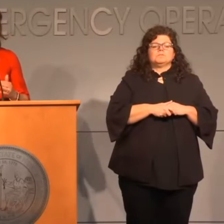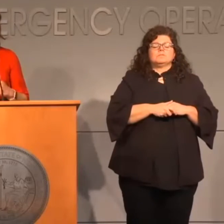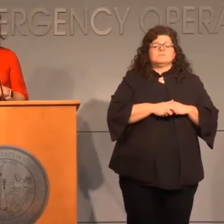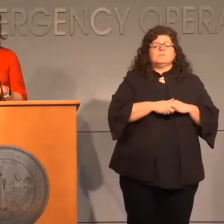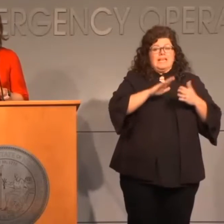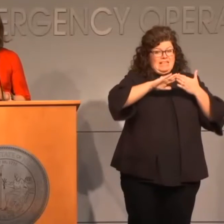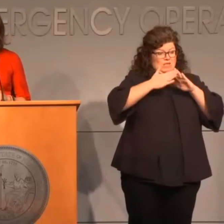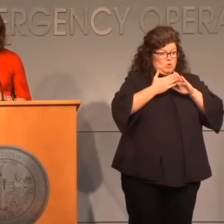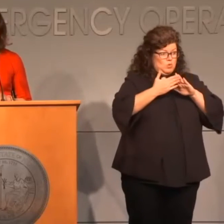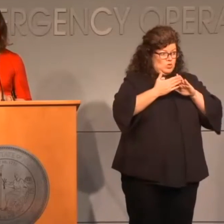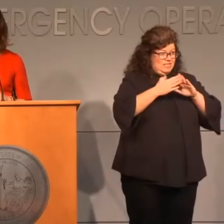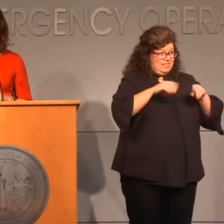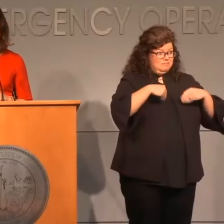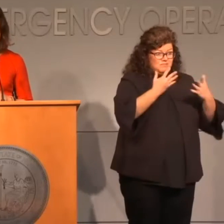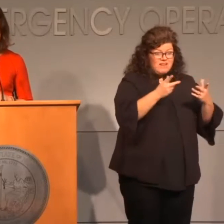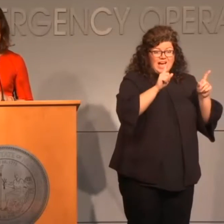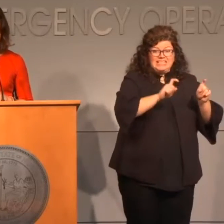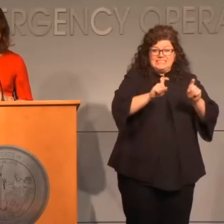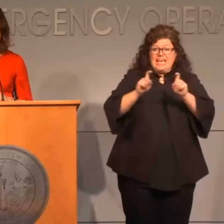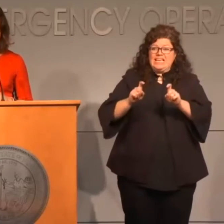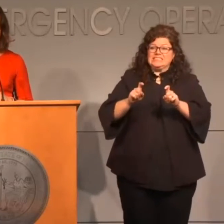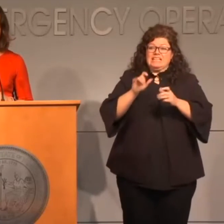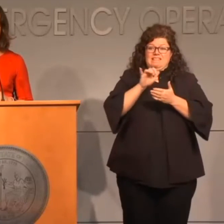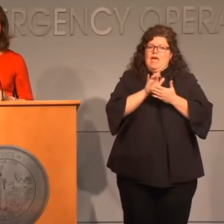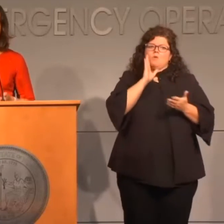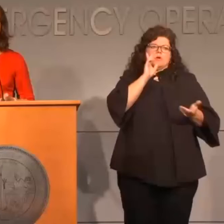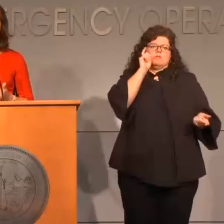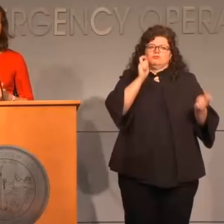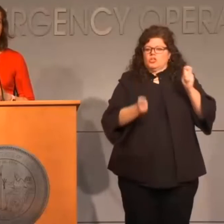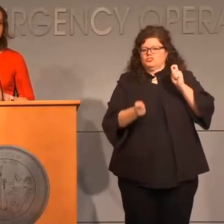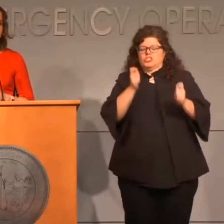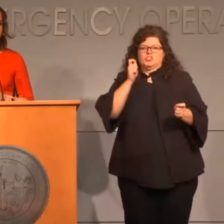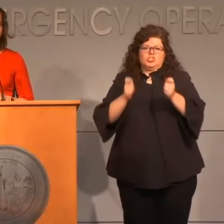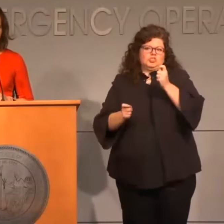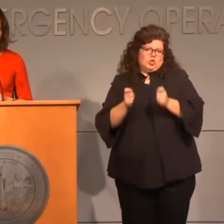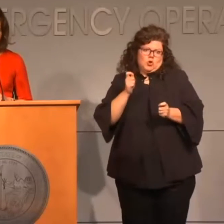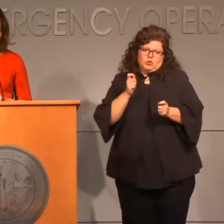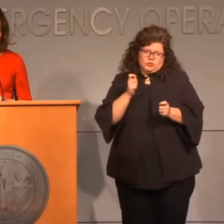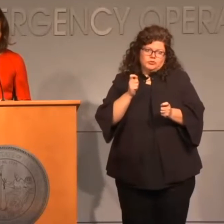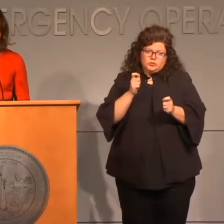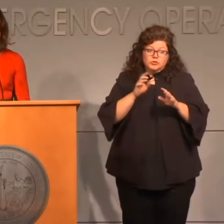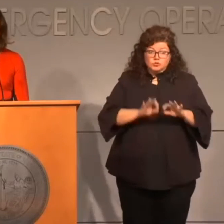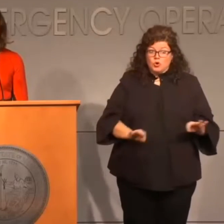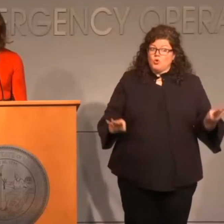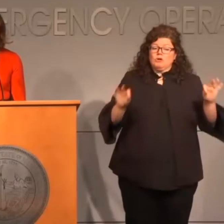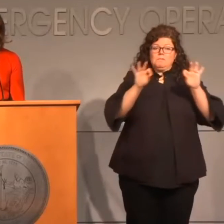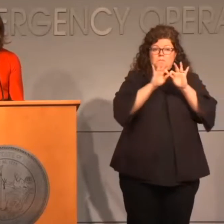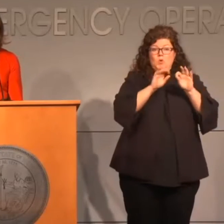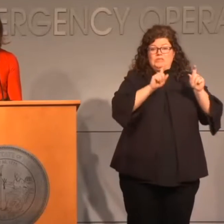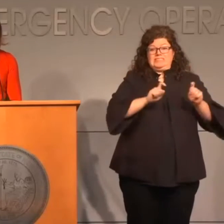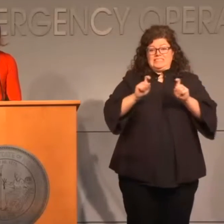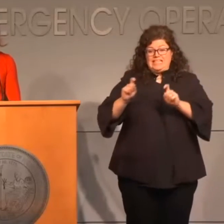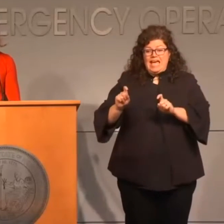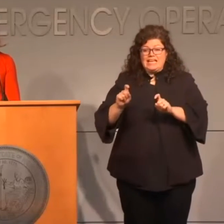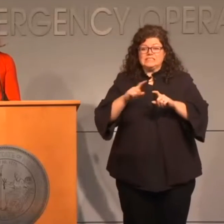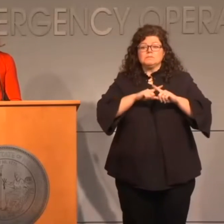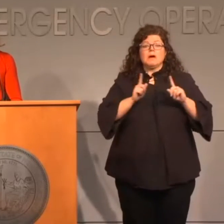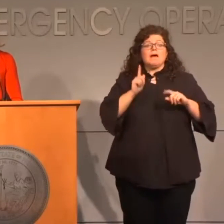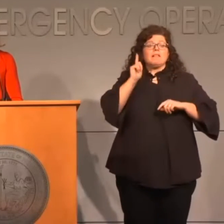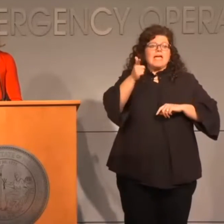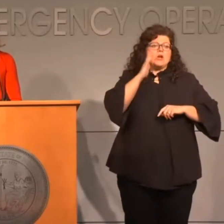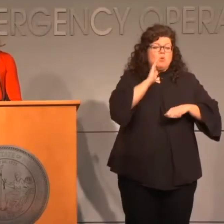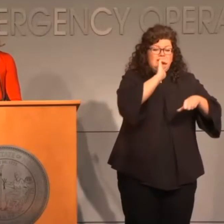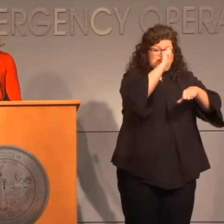will change as we move through that response. And so the importance of testing as we move through will be less important in the future.